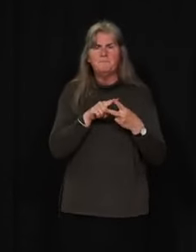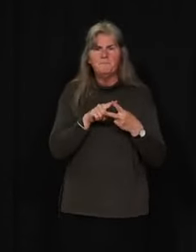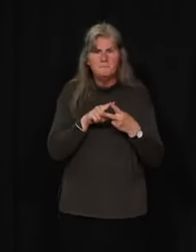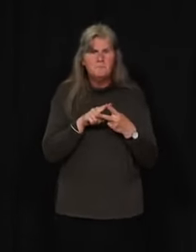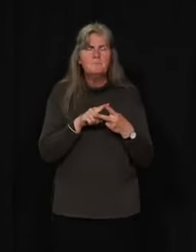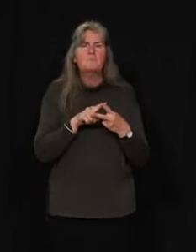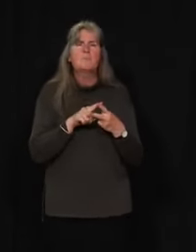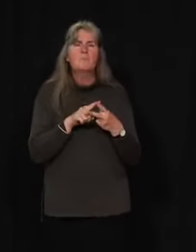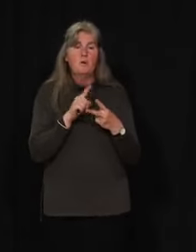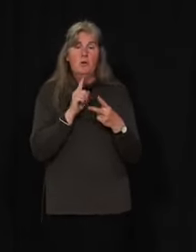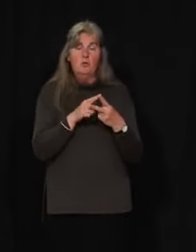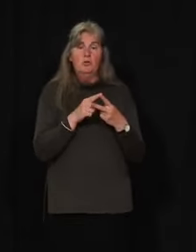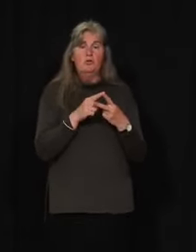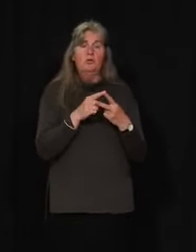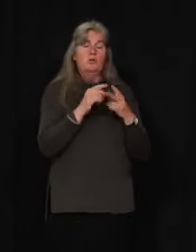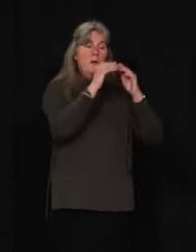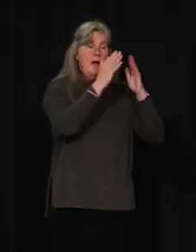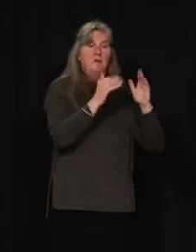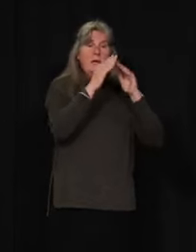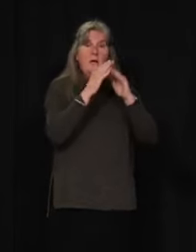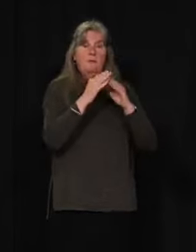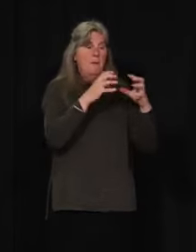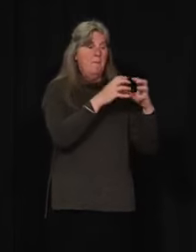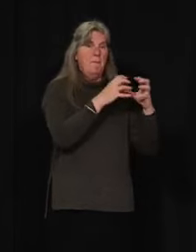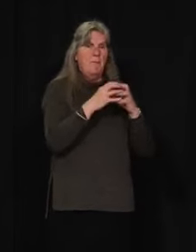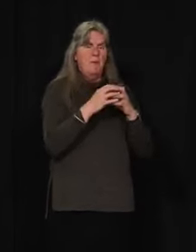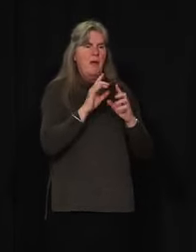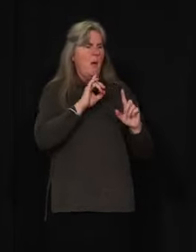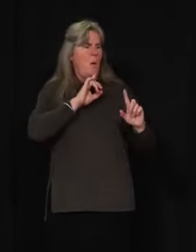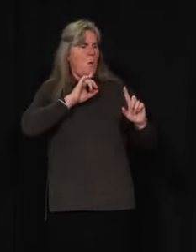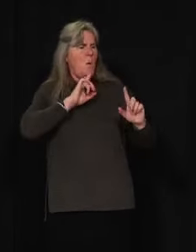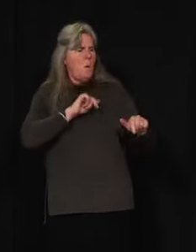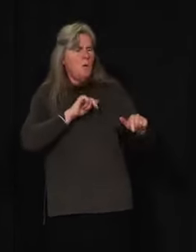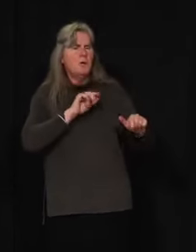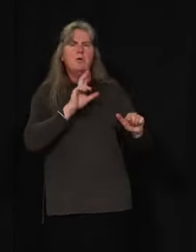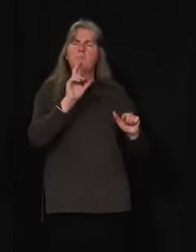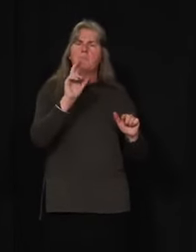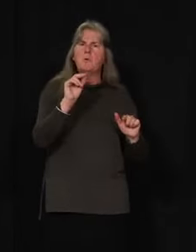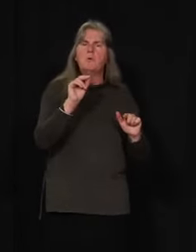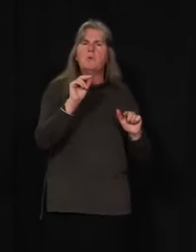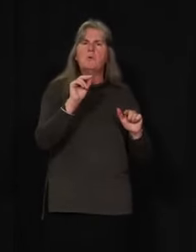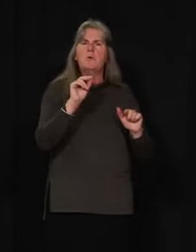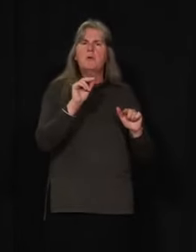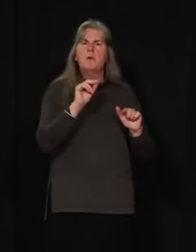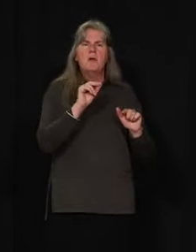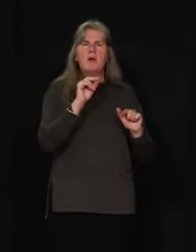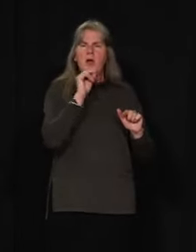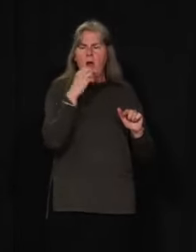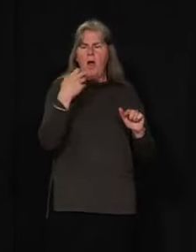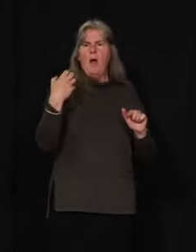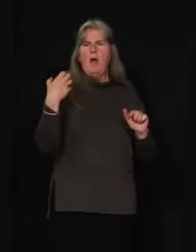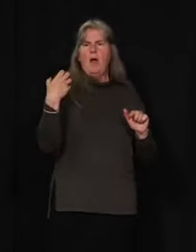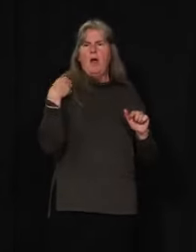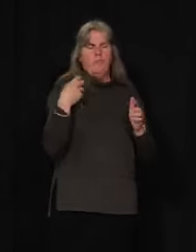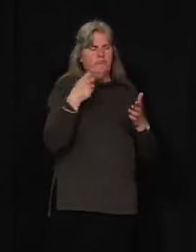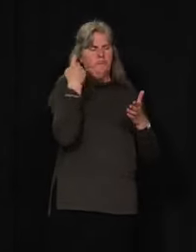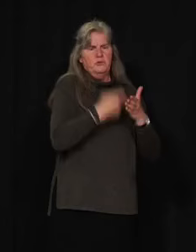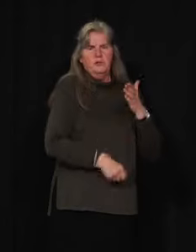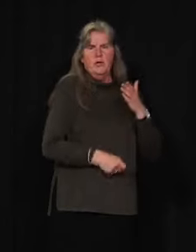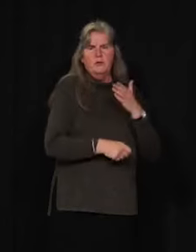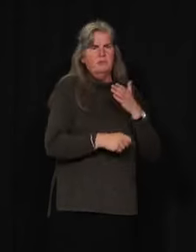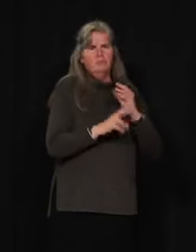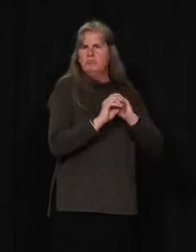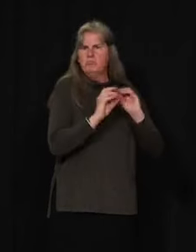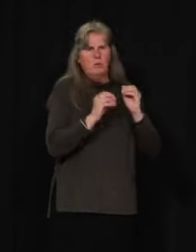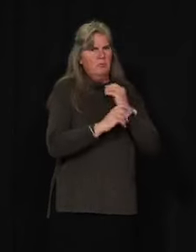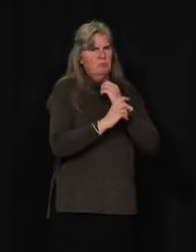So the two household bubble is not an order. It's not an enforceable, it's not something